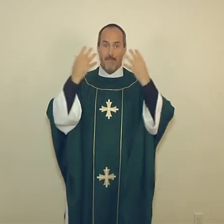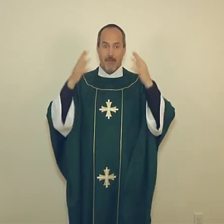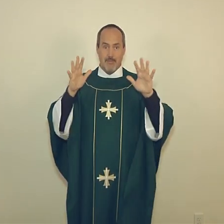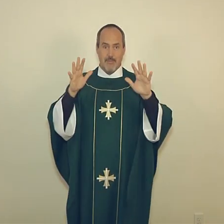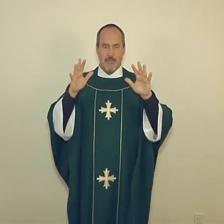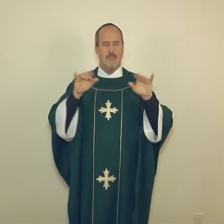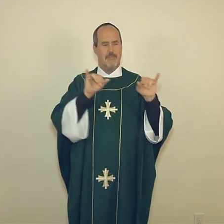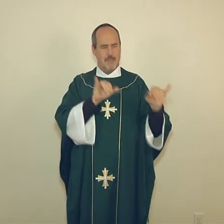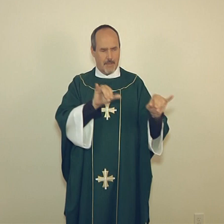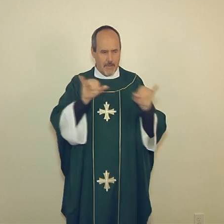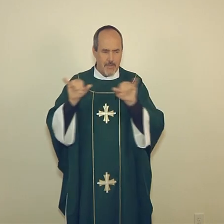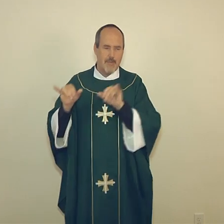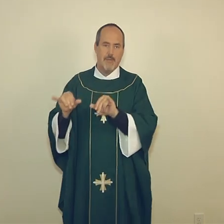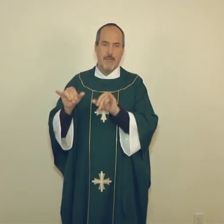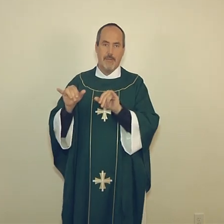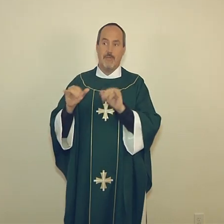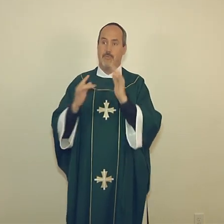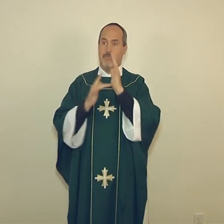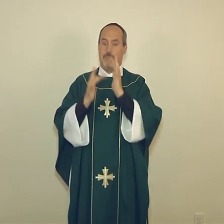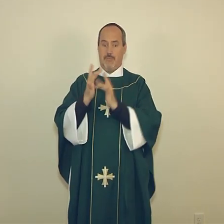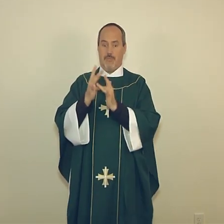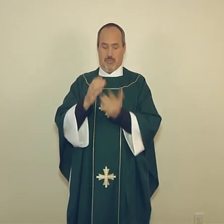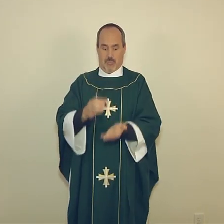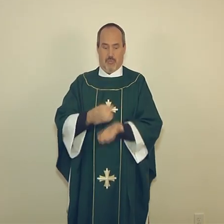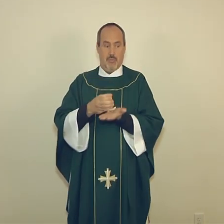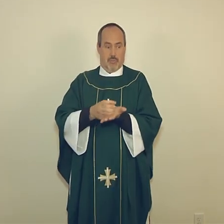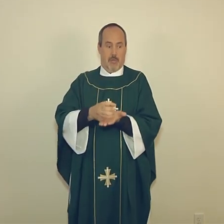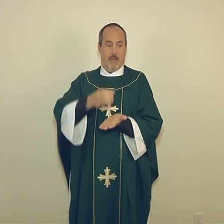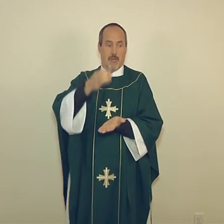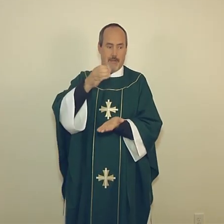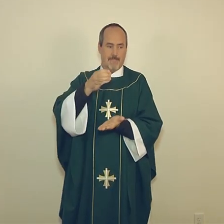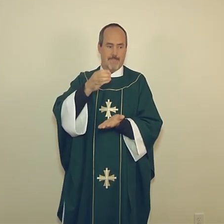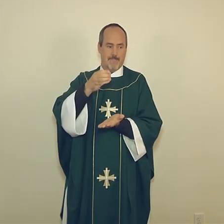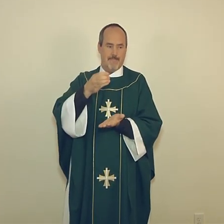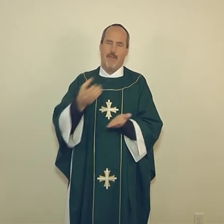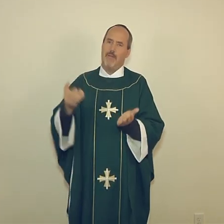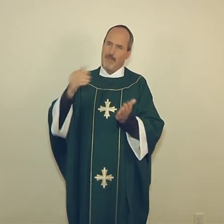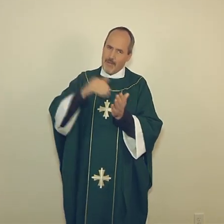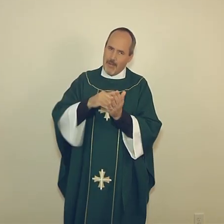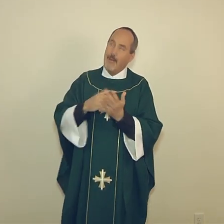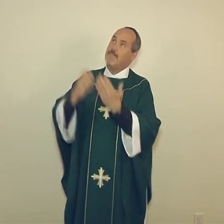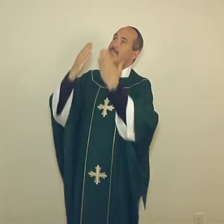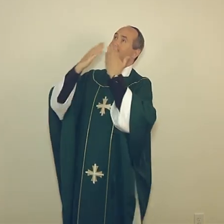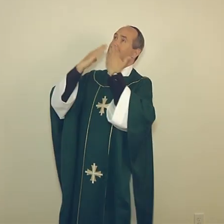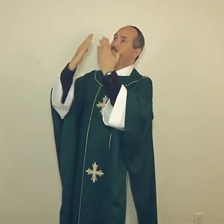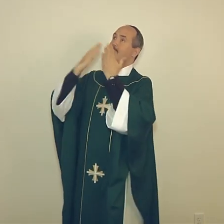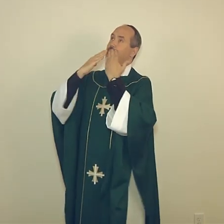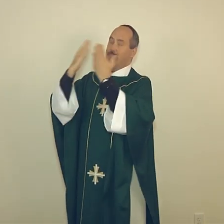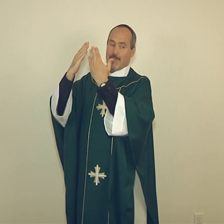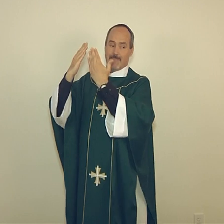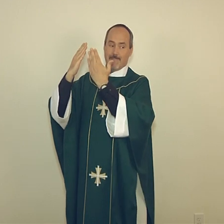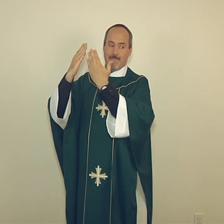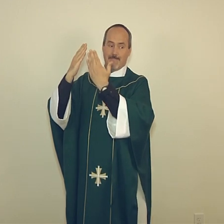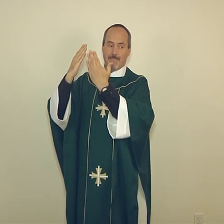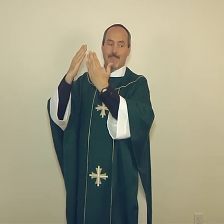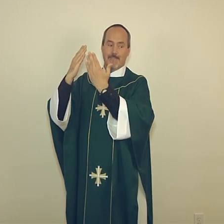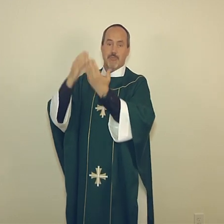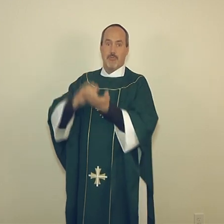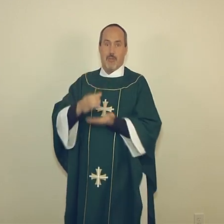In a similar way, when supper was ended, he took the chalice, and once more giving thanks, he gave